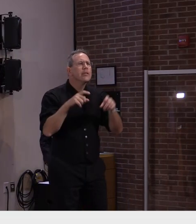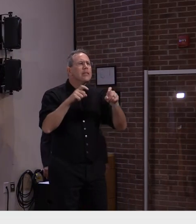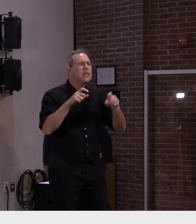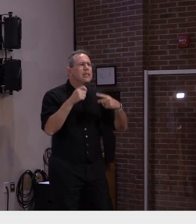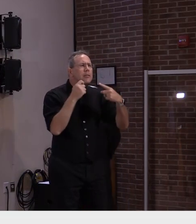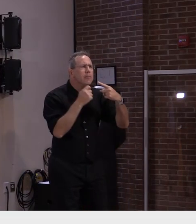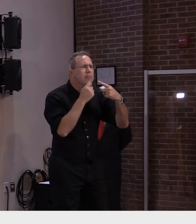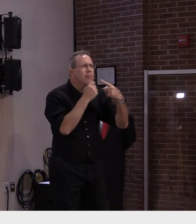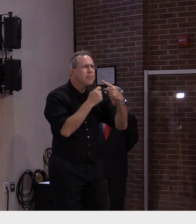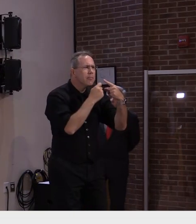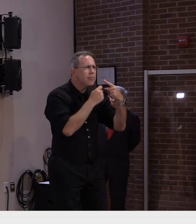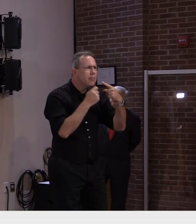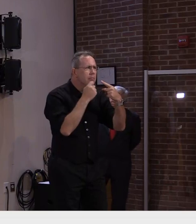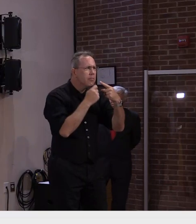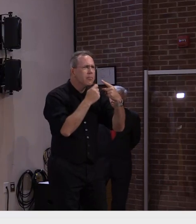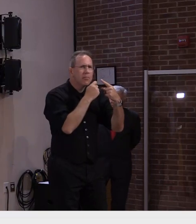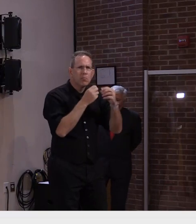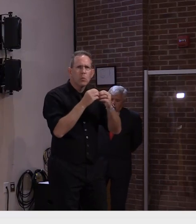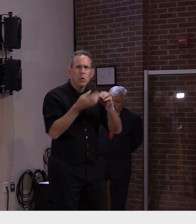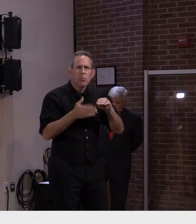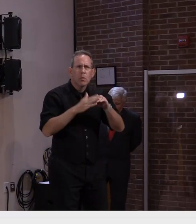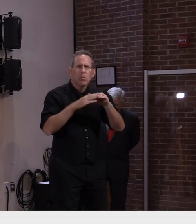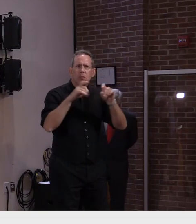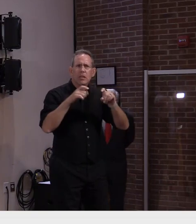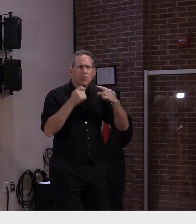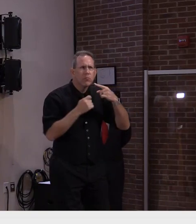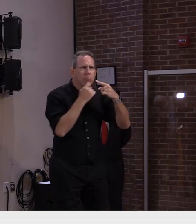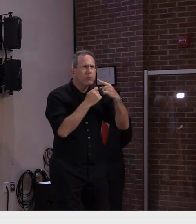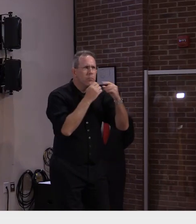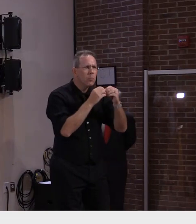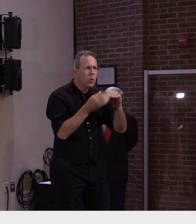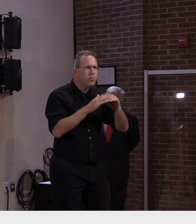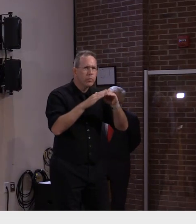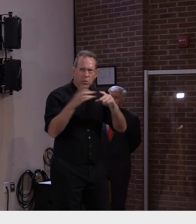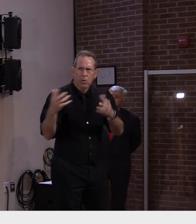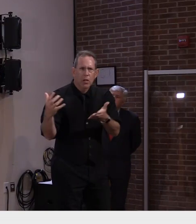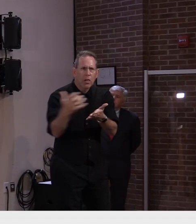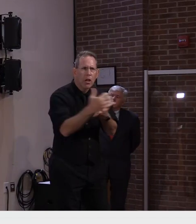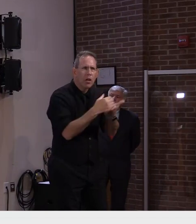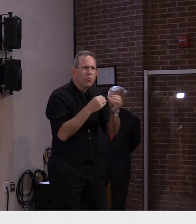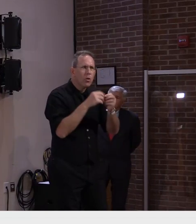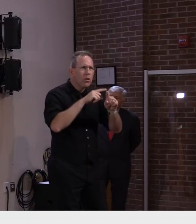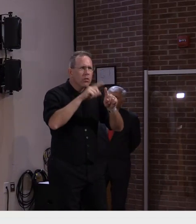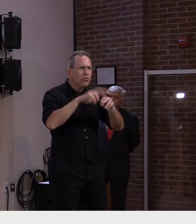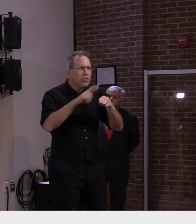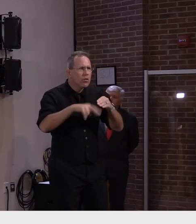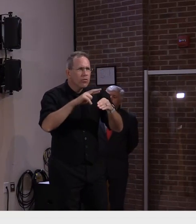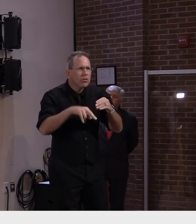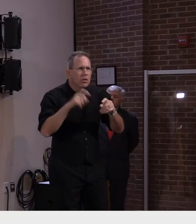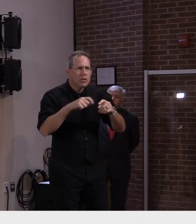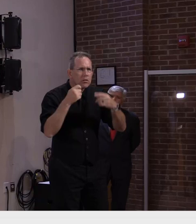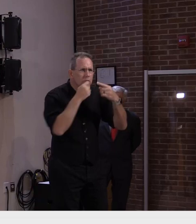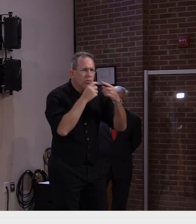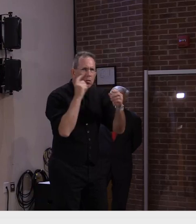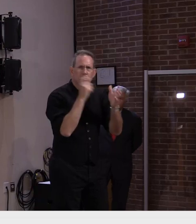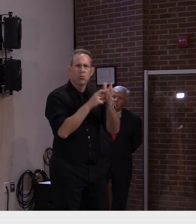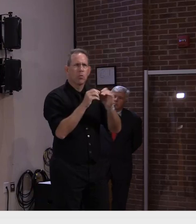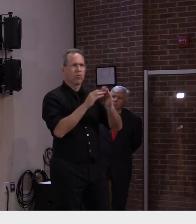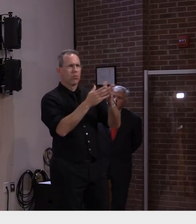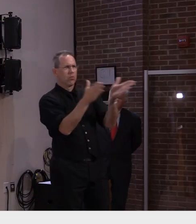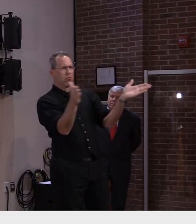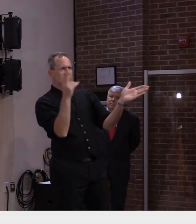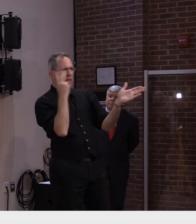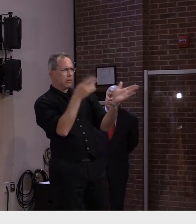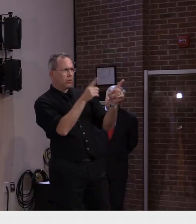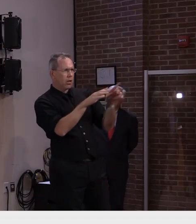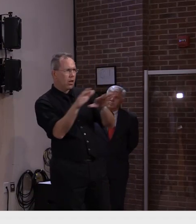in the last few days. People are definitely taking advantage of the extra hours for testing. And so that message has gotten out for people